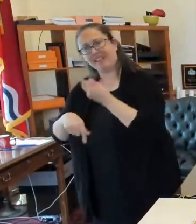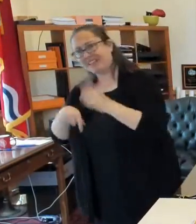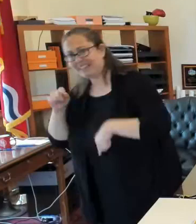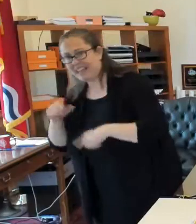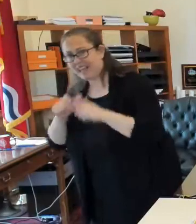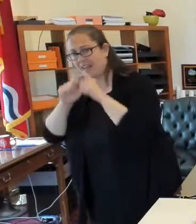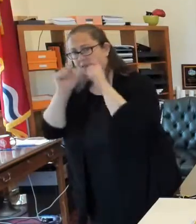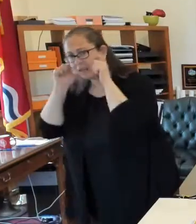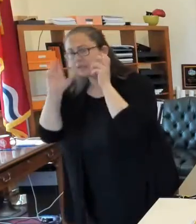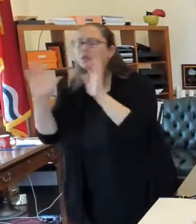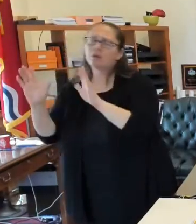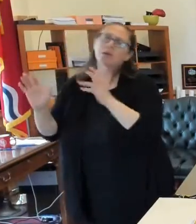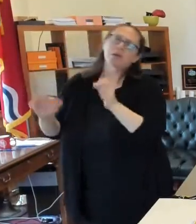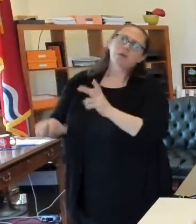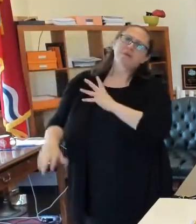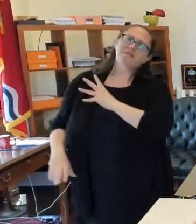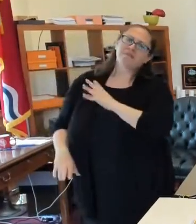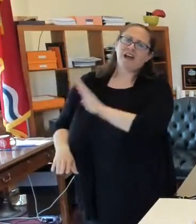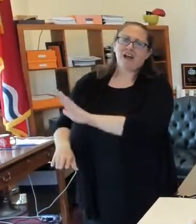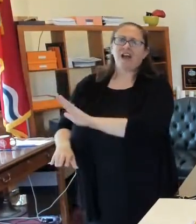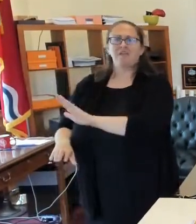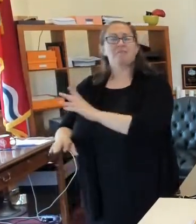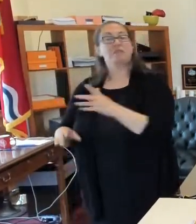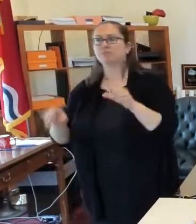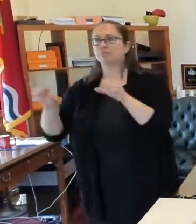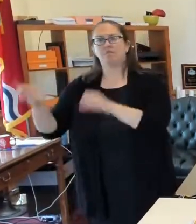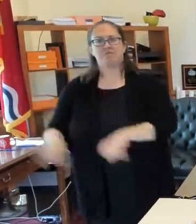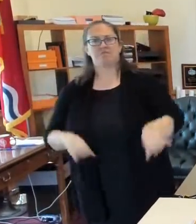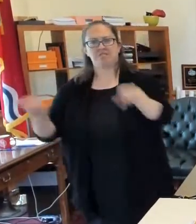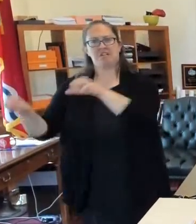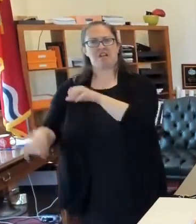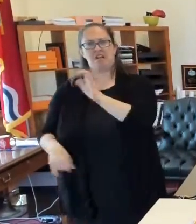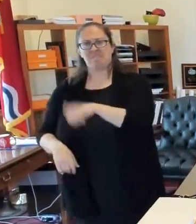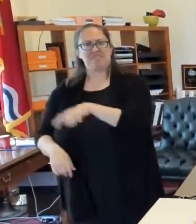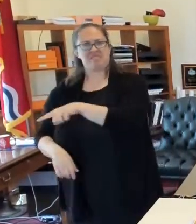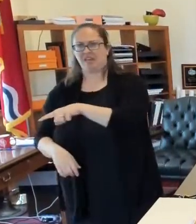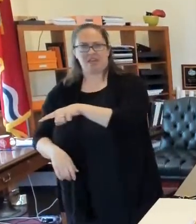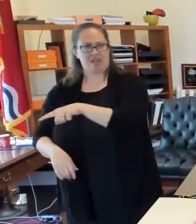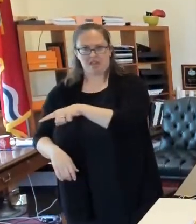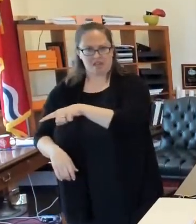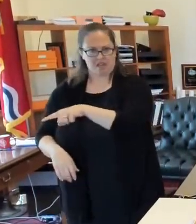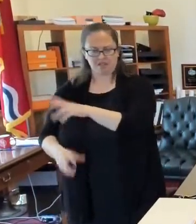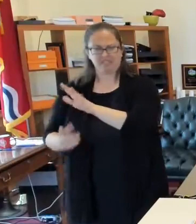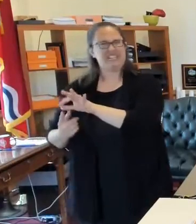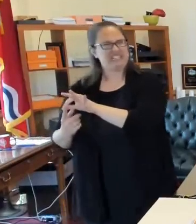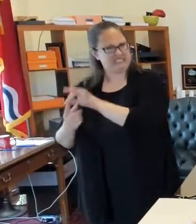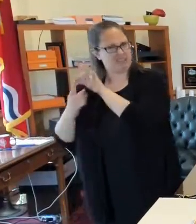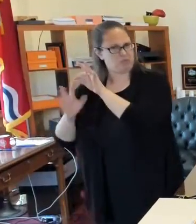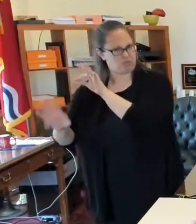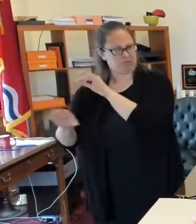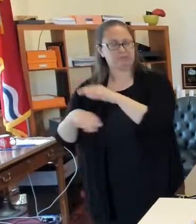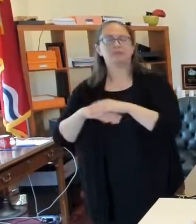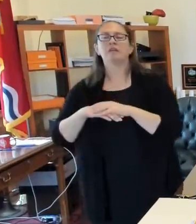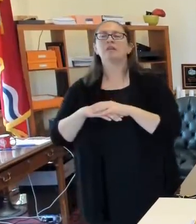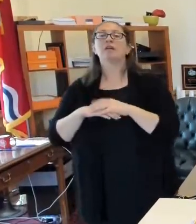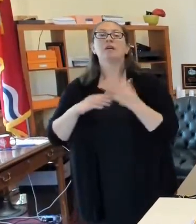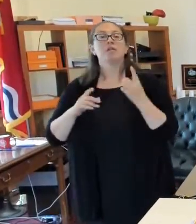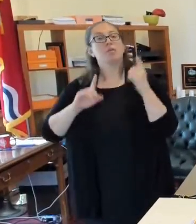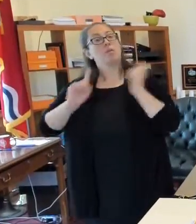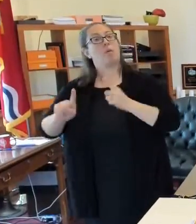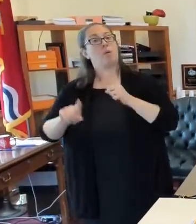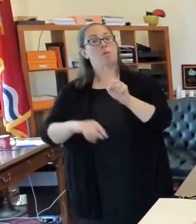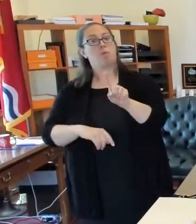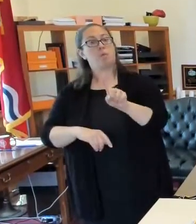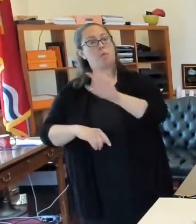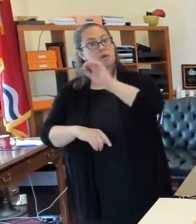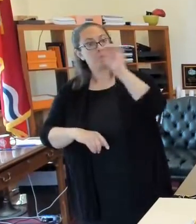that's that's not a common situation. So our goal is to get 100 percent mask compliance.